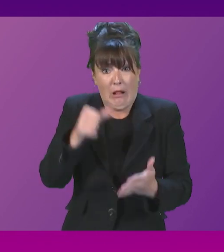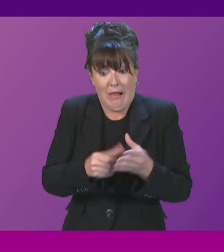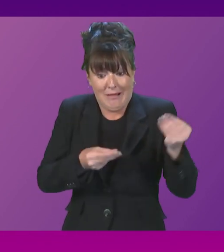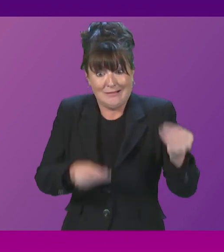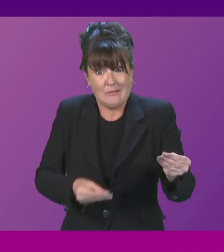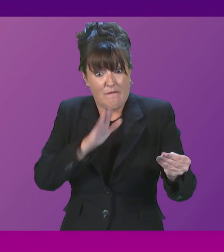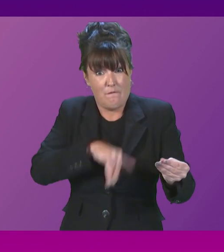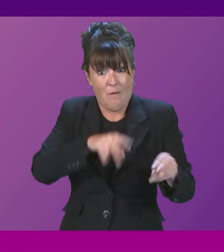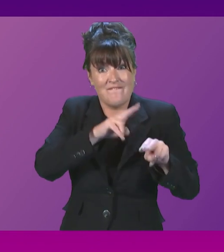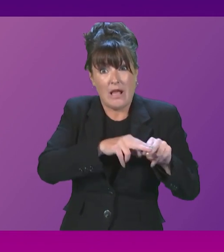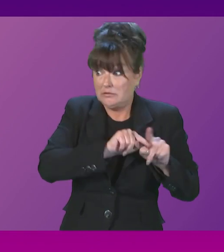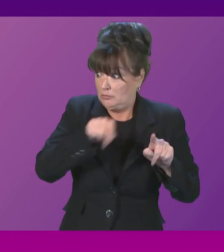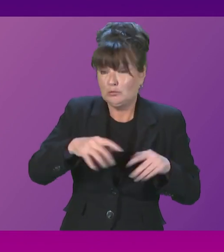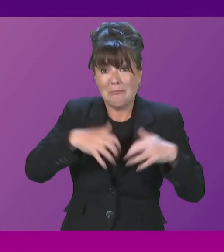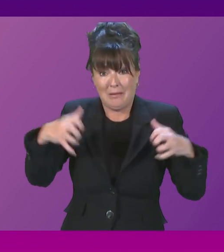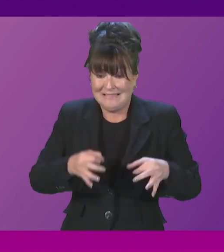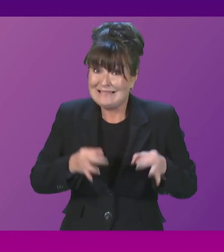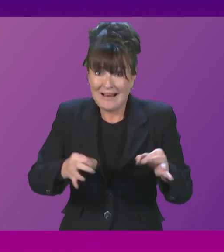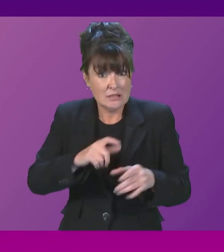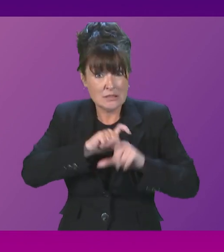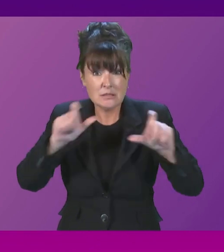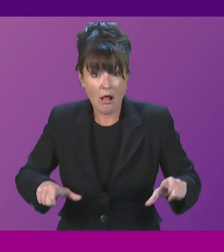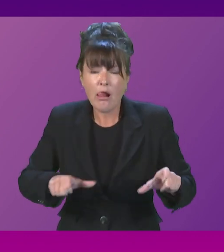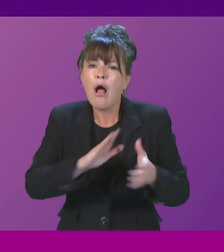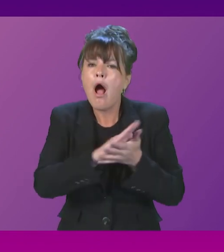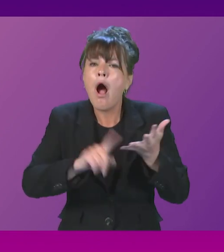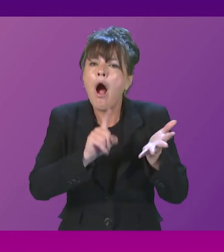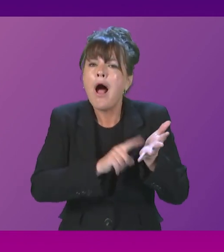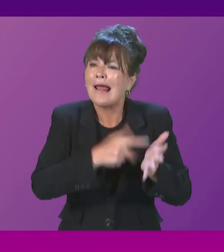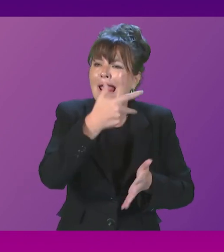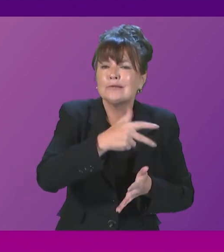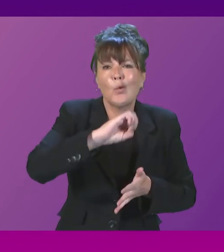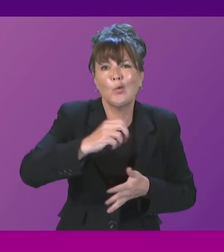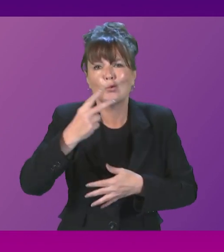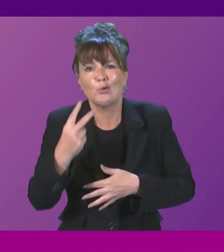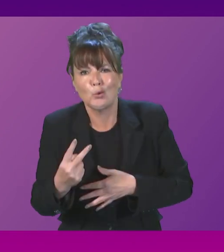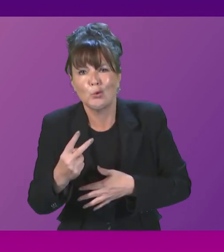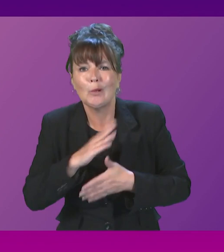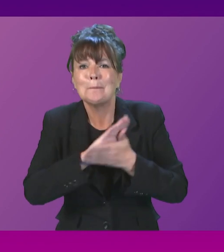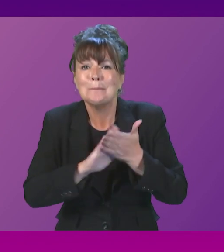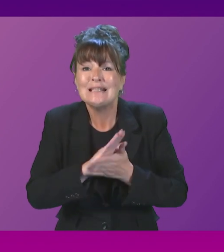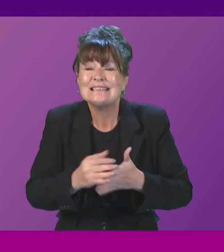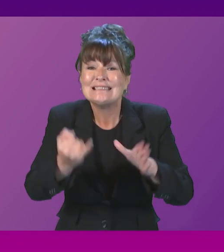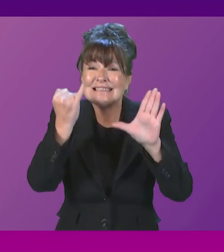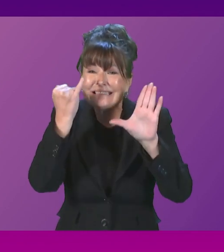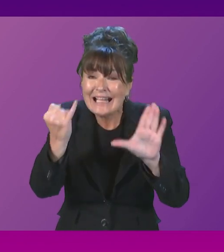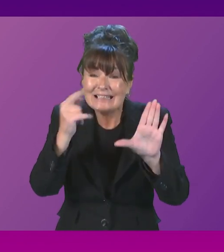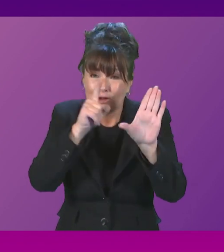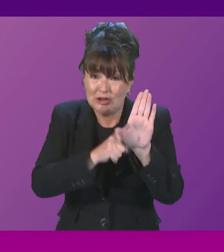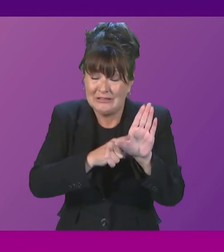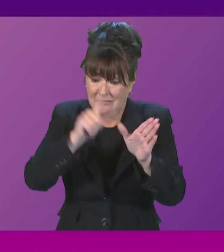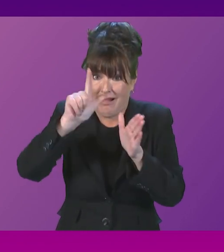that the delays are continuing. Hull 802 is now going to be six years late.